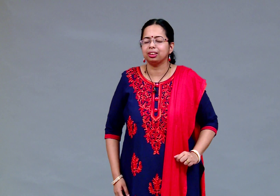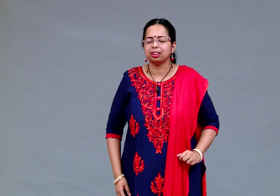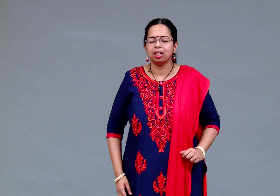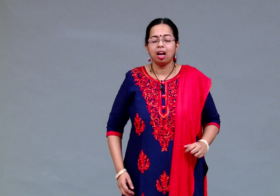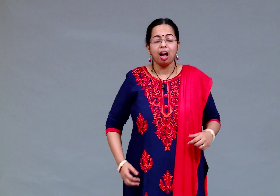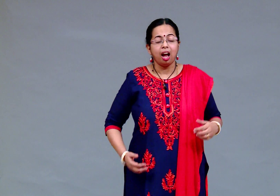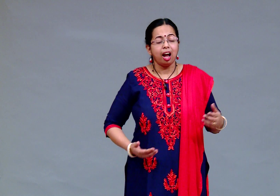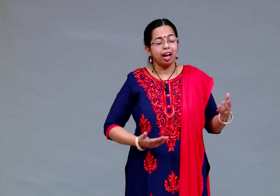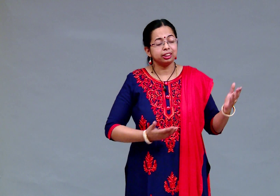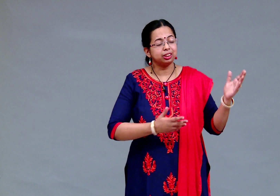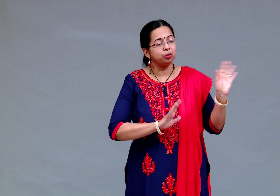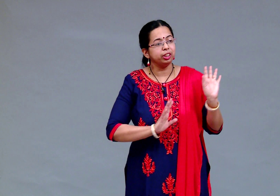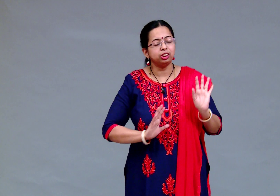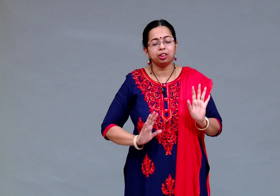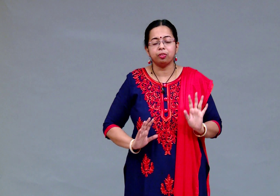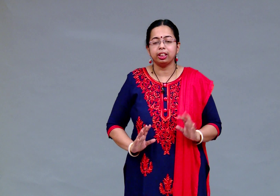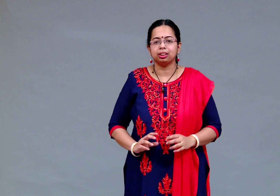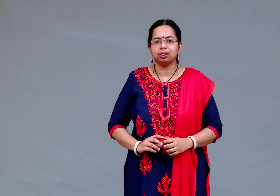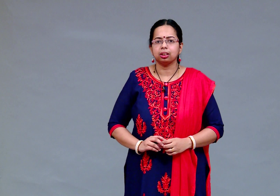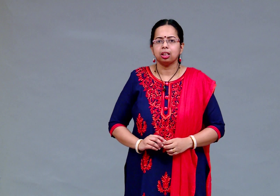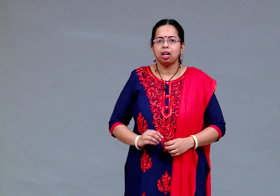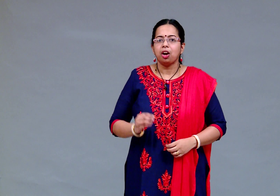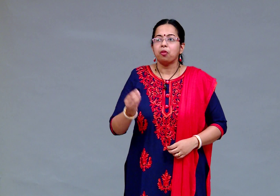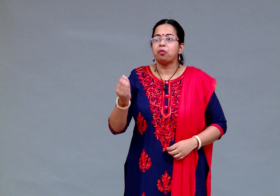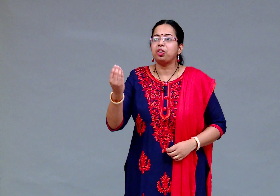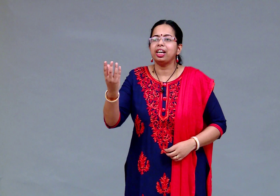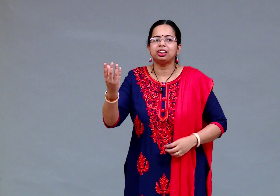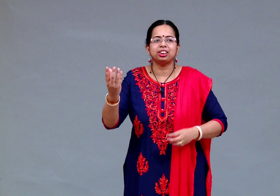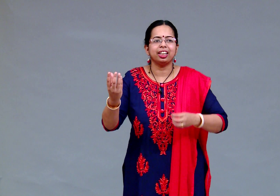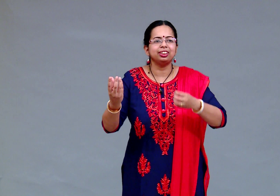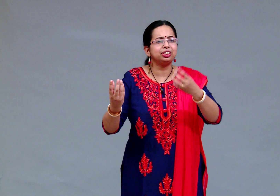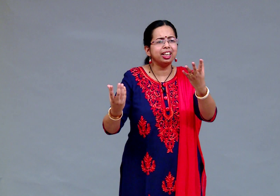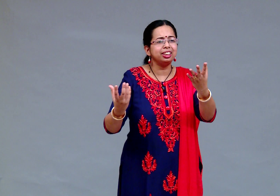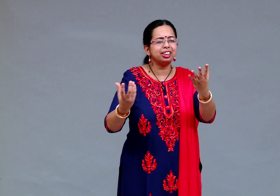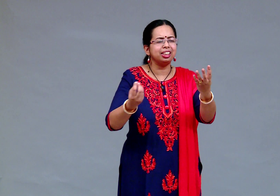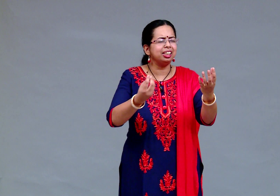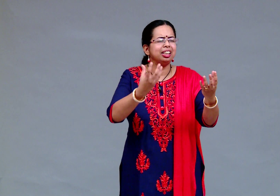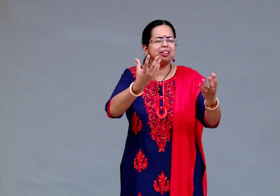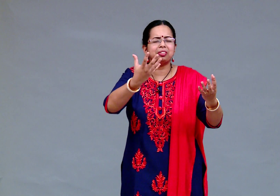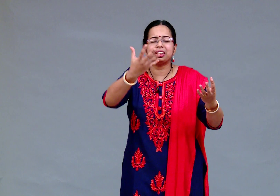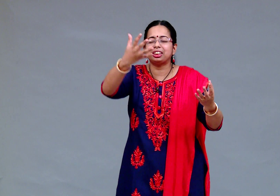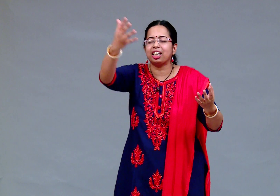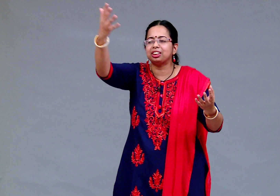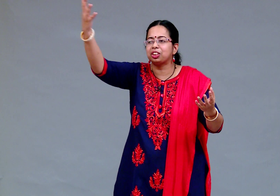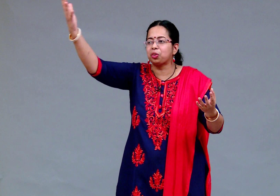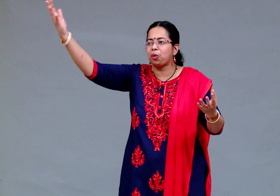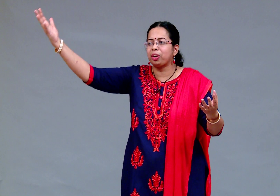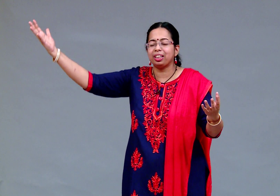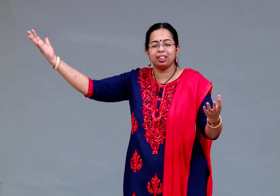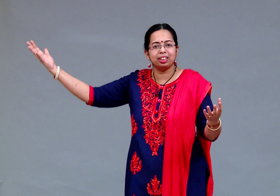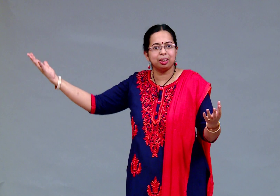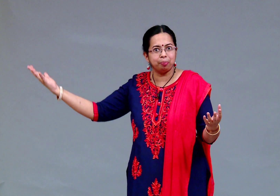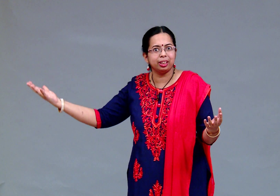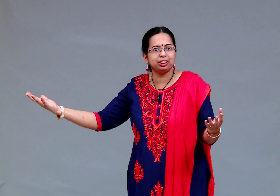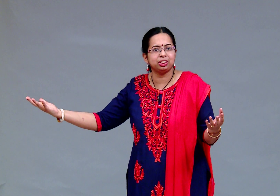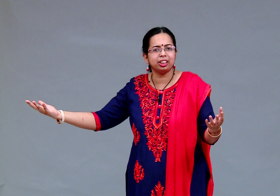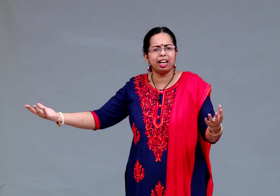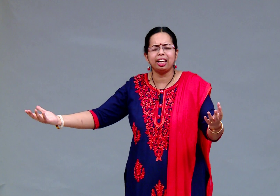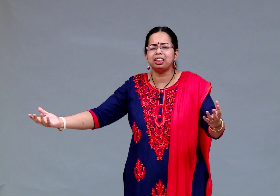as the winter went fresh and tender leaves started growing in the birch tree and it